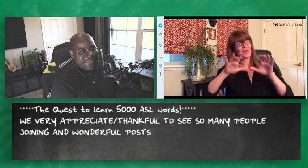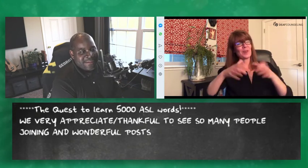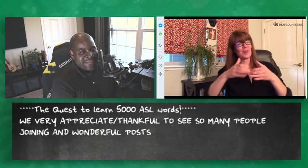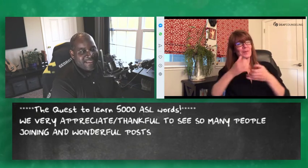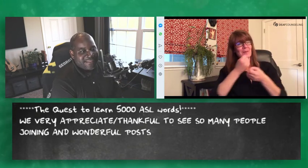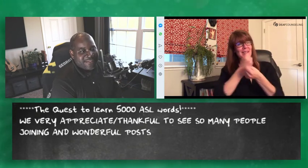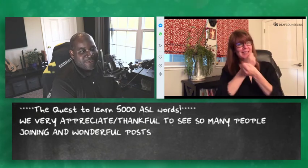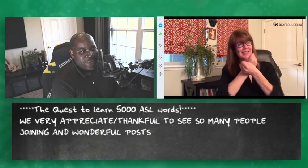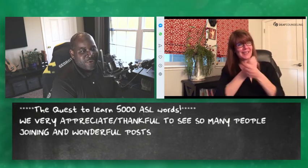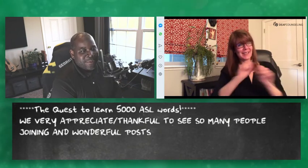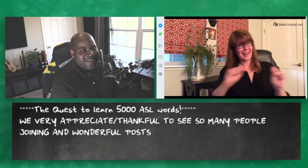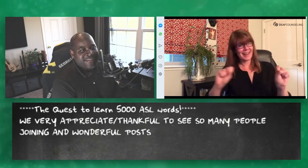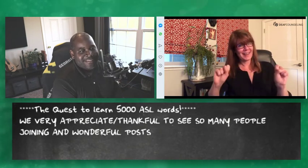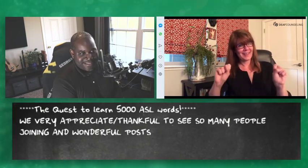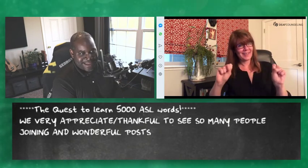this group safe